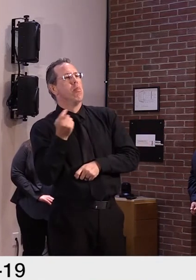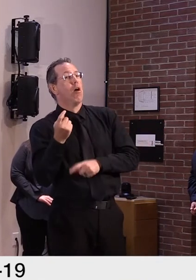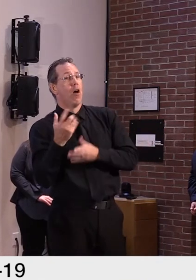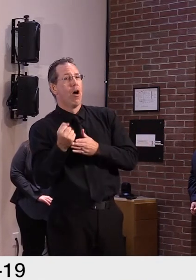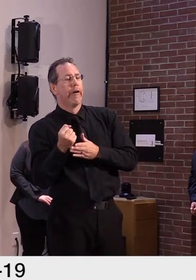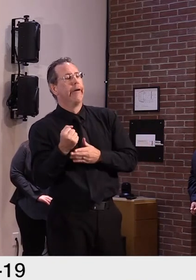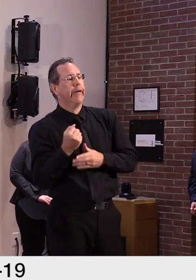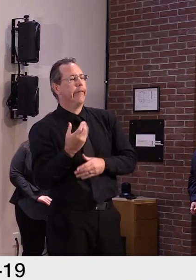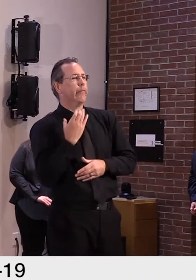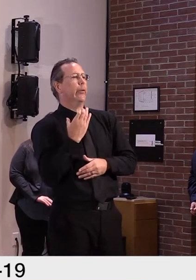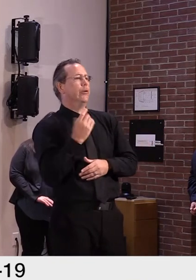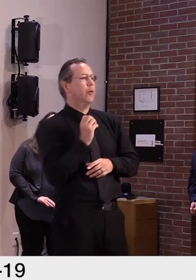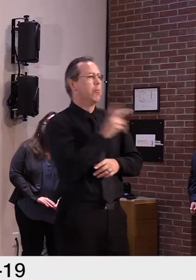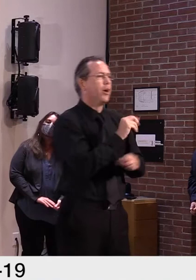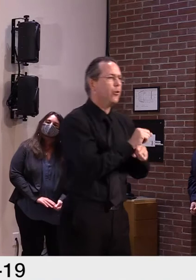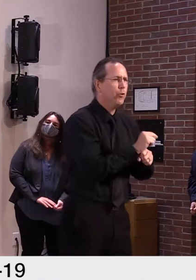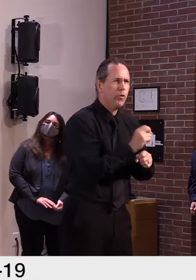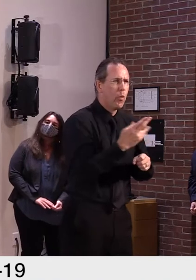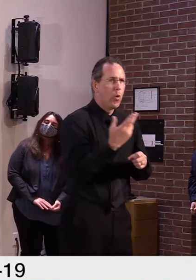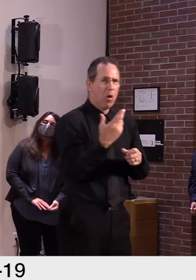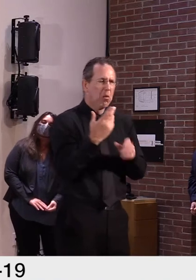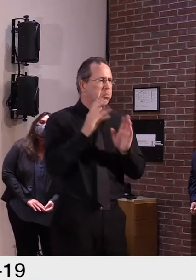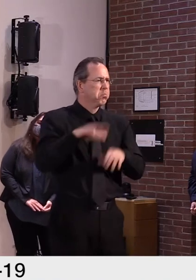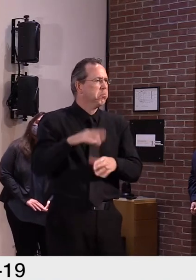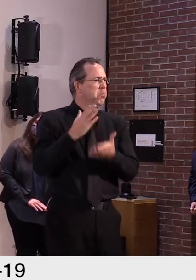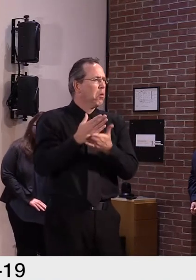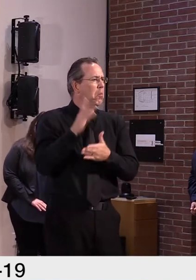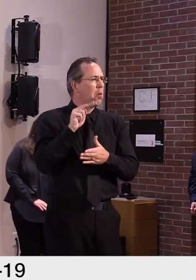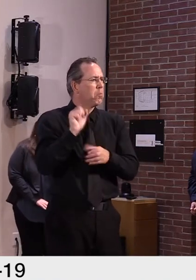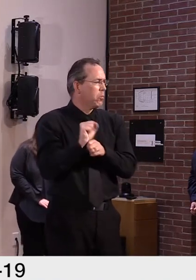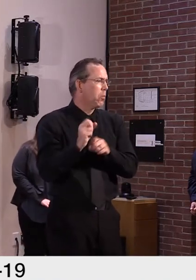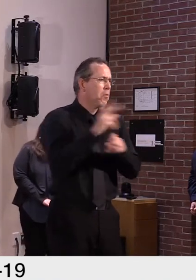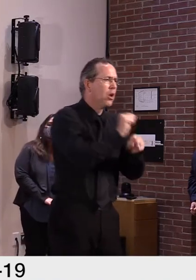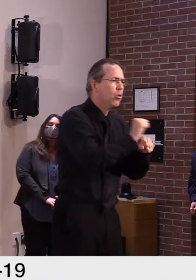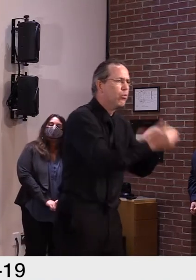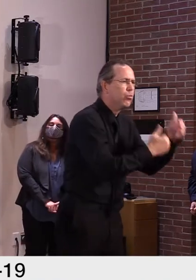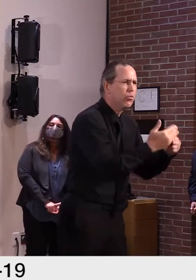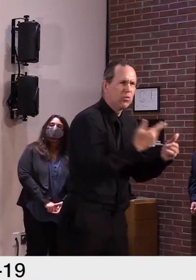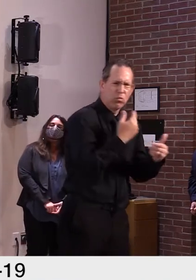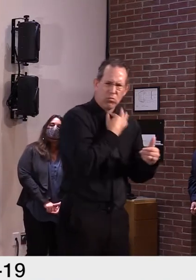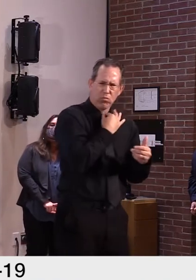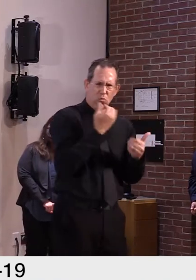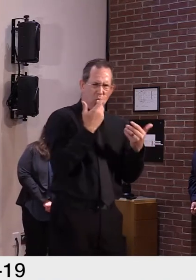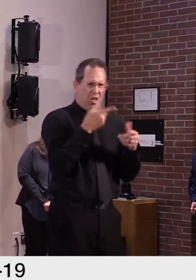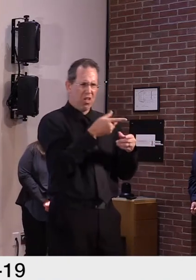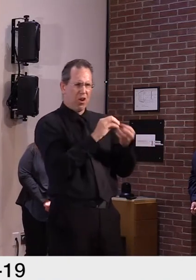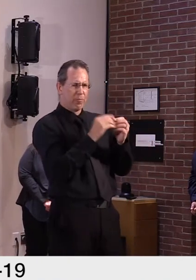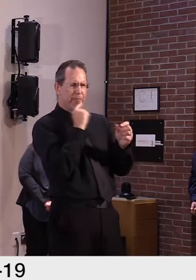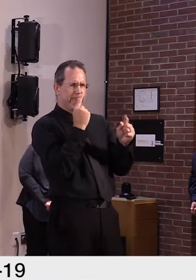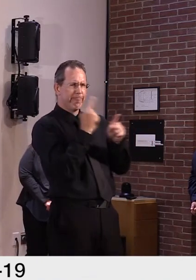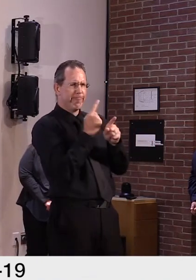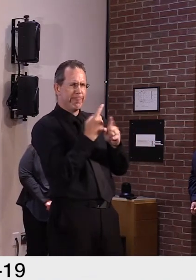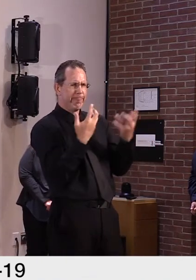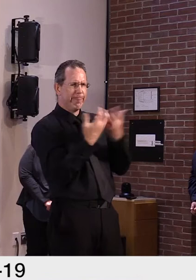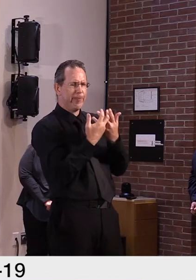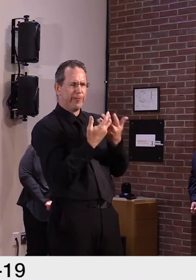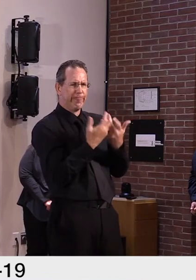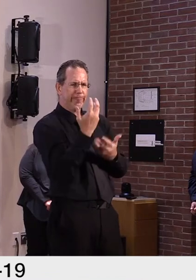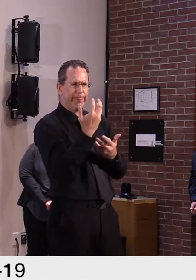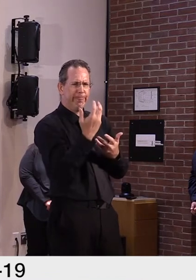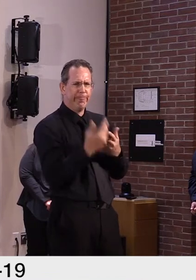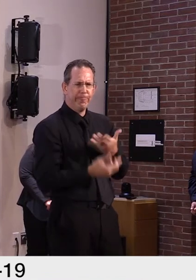provide the accurate information that we need. Now, it's the same as it always has been, but these are unusual times, and people answer